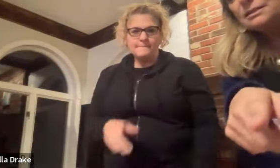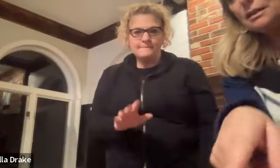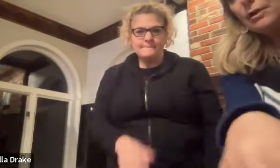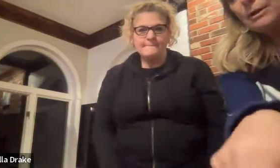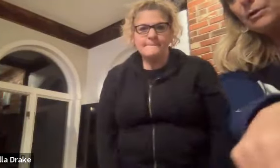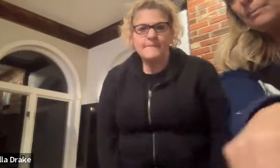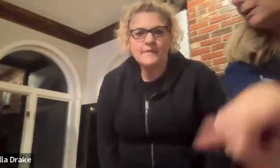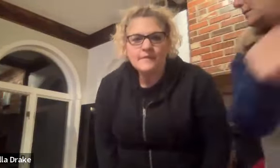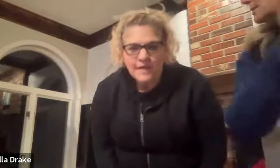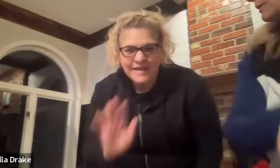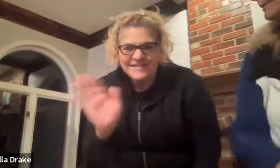i'm on grandpa hi